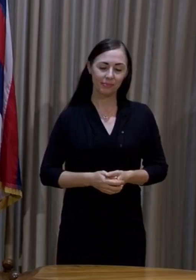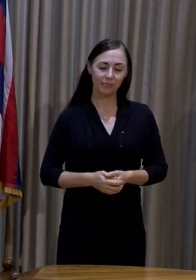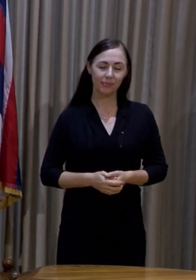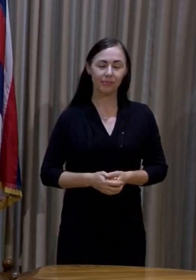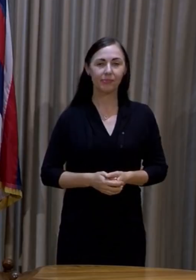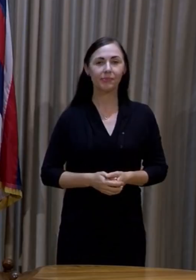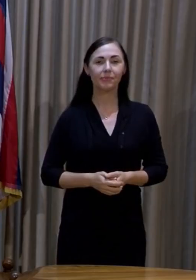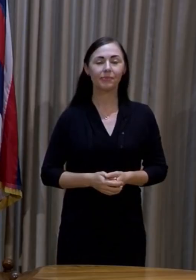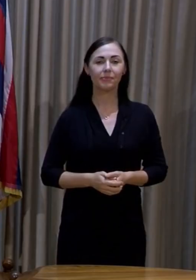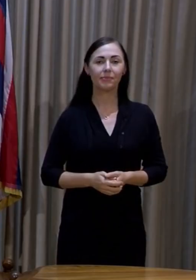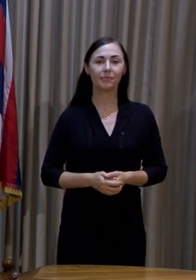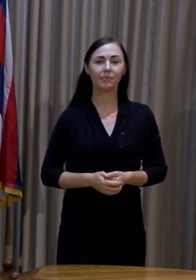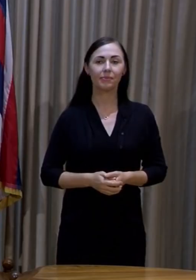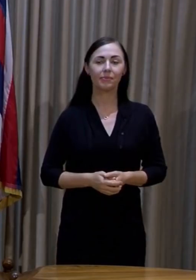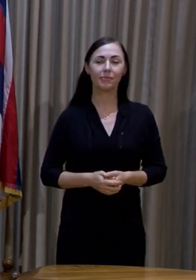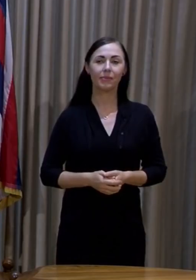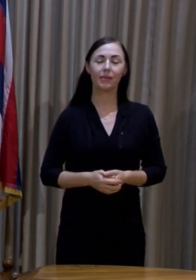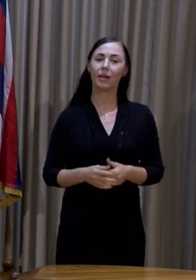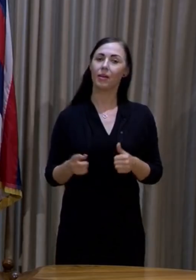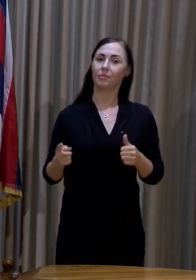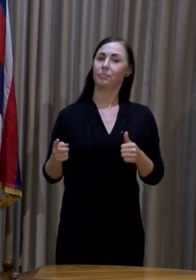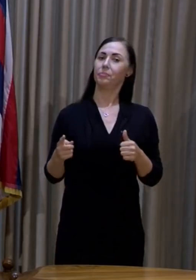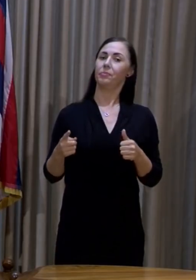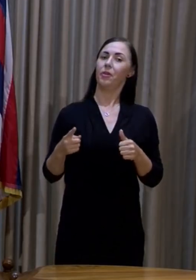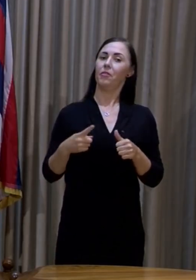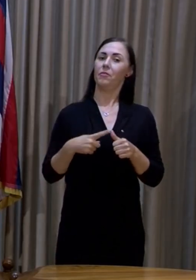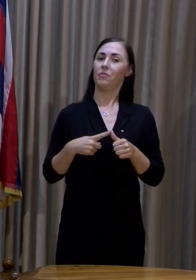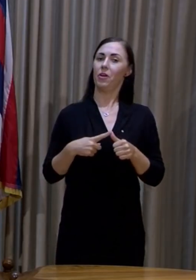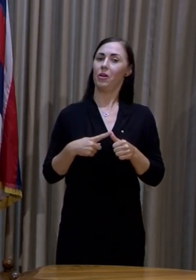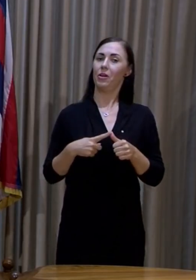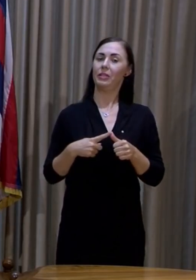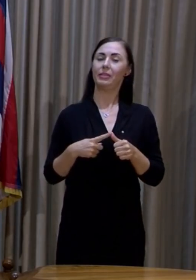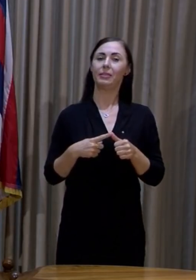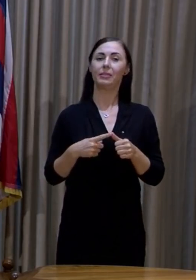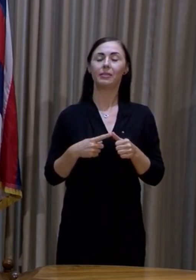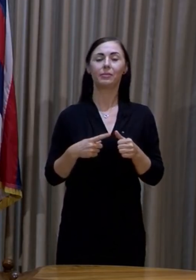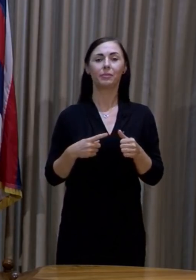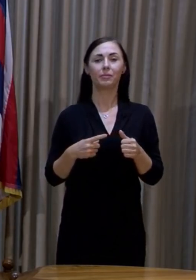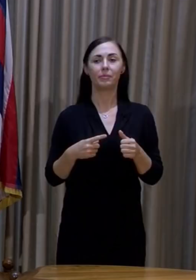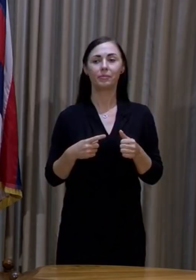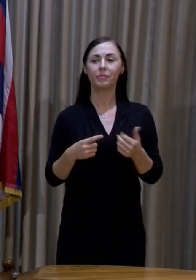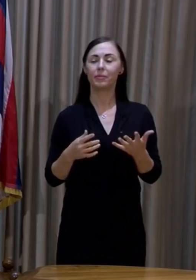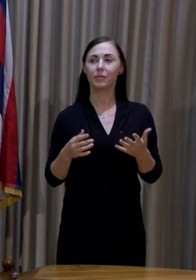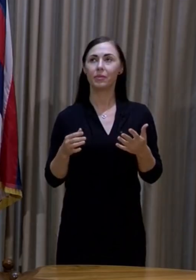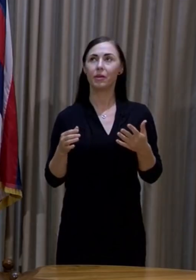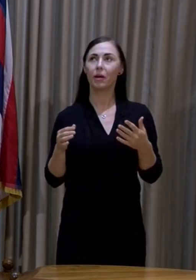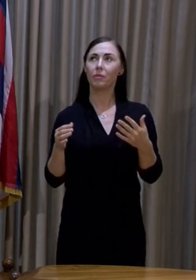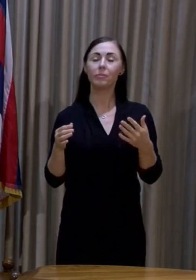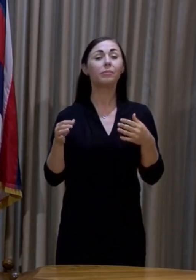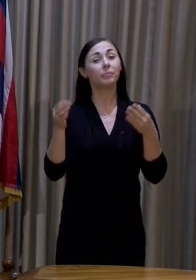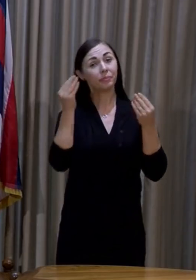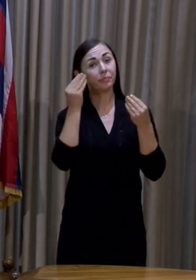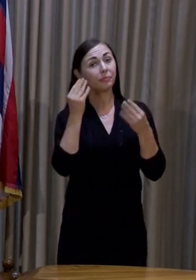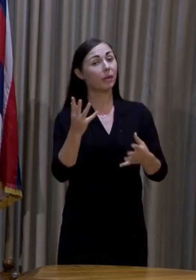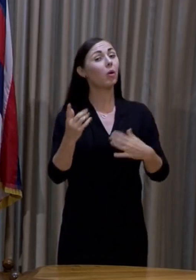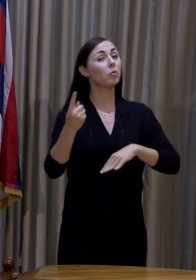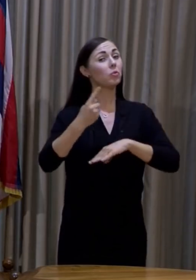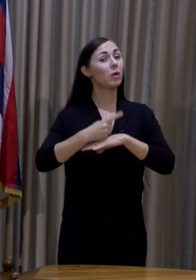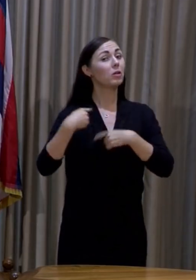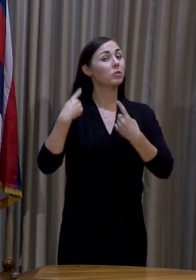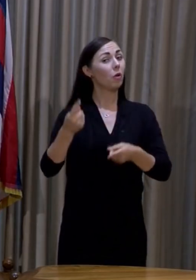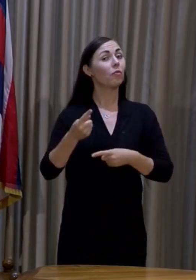I would like to start by just noting that to date we've administered 1.8 million